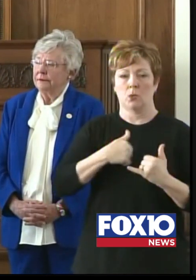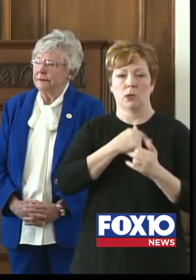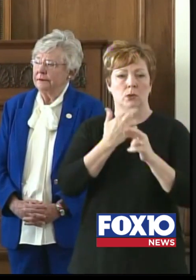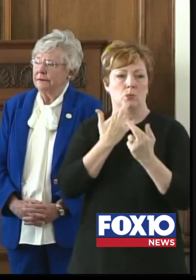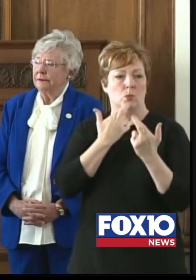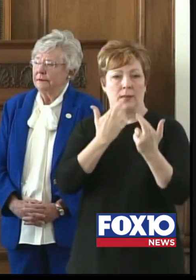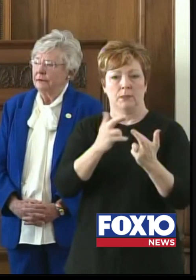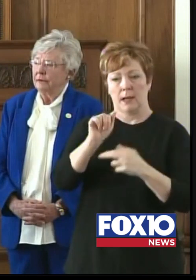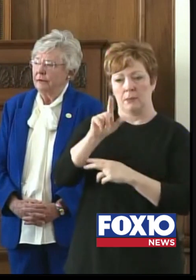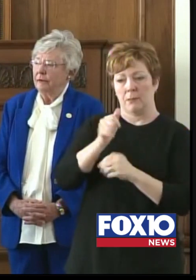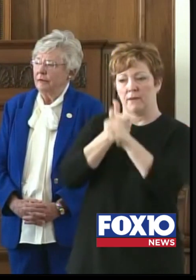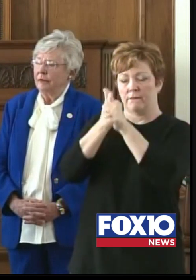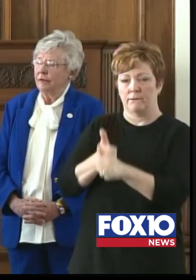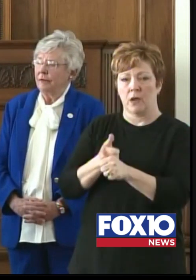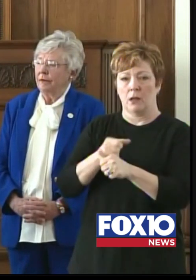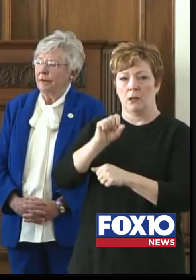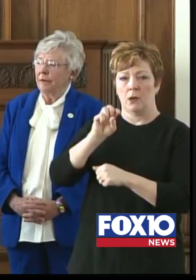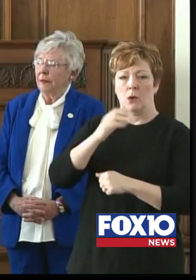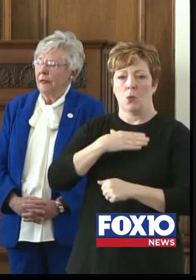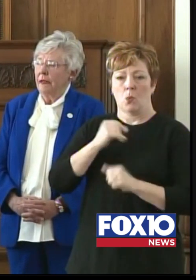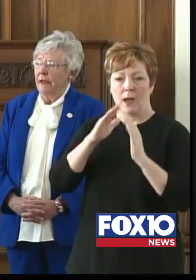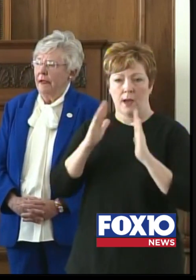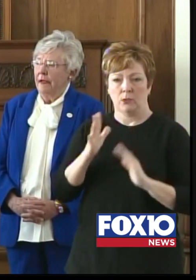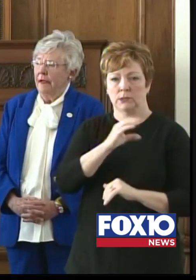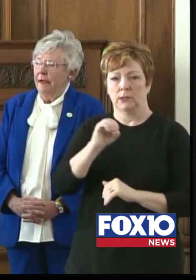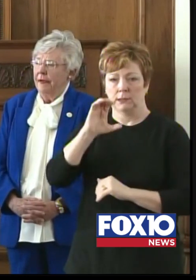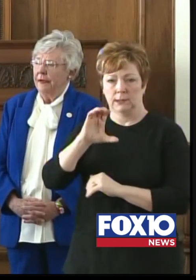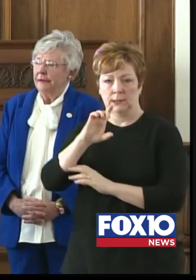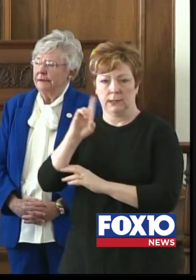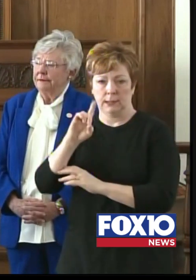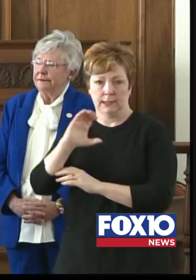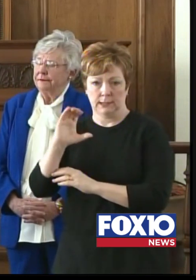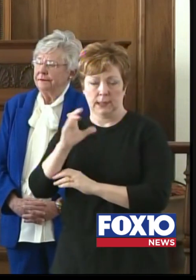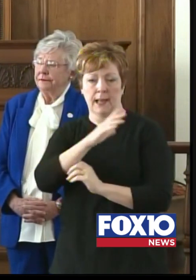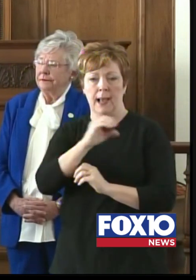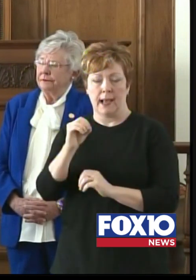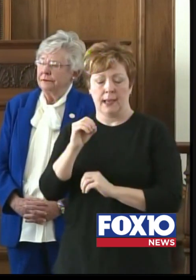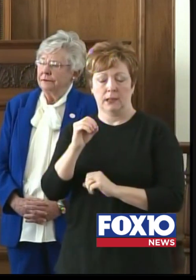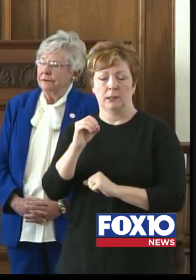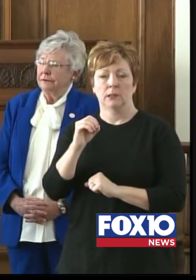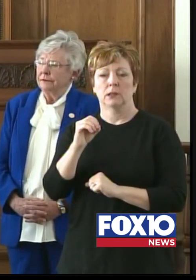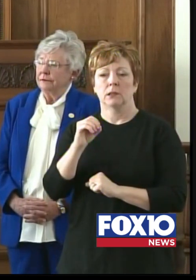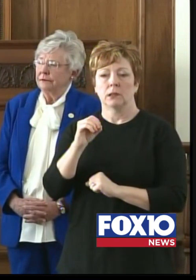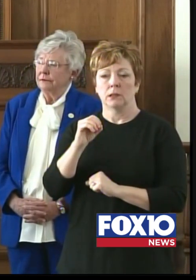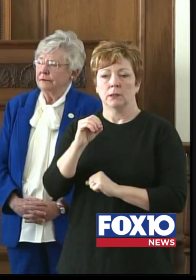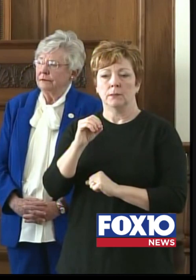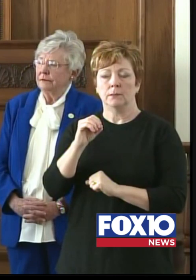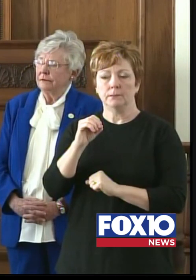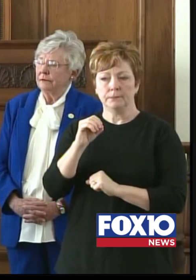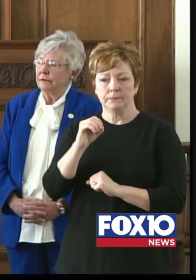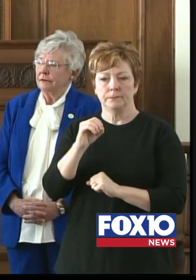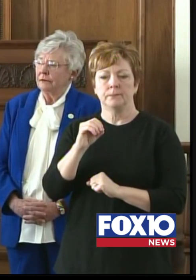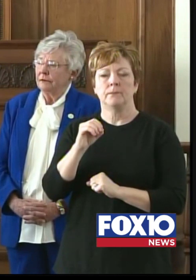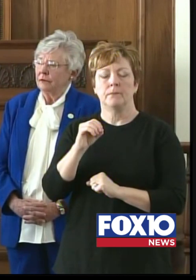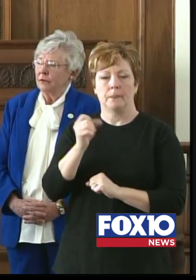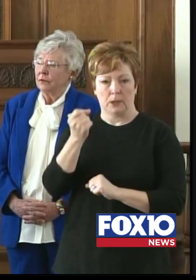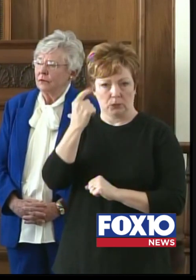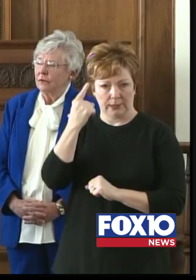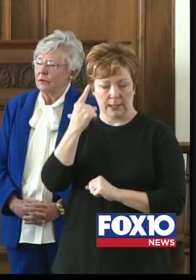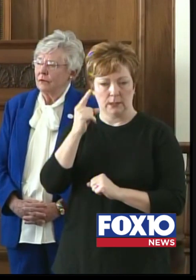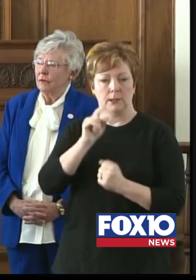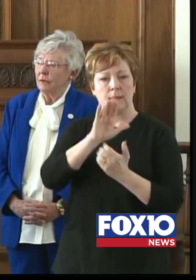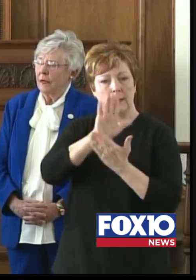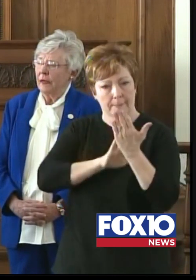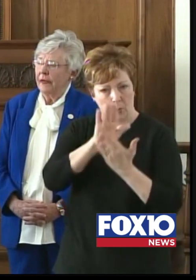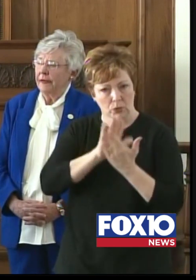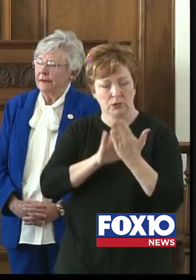the guidelines of the White House and the CDC and affirm that in person corporate gatherings and in